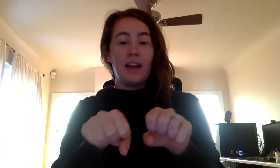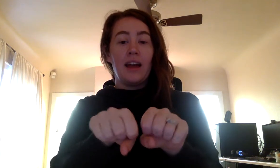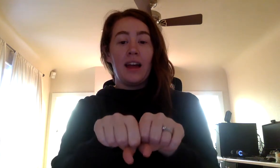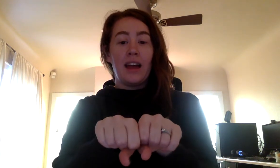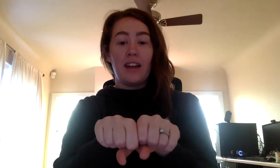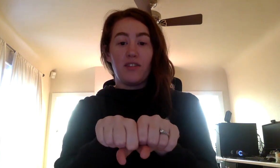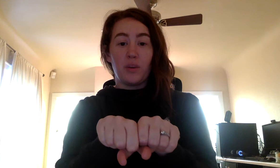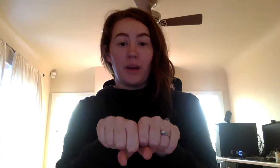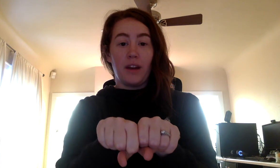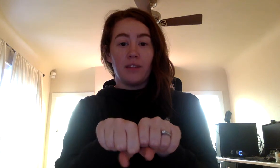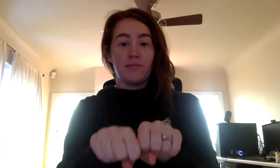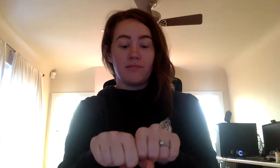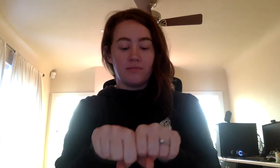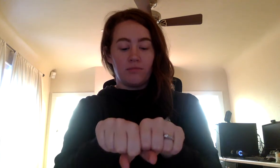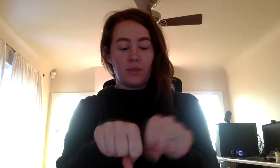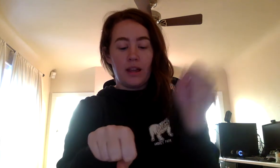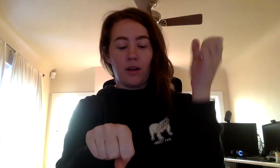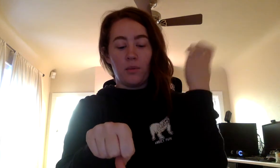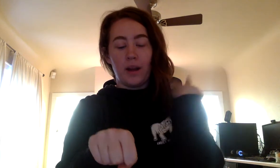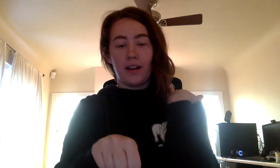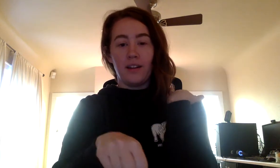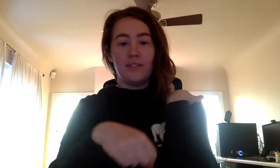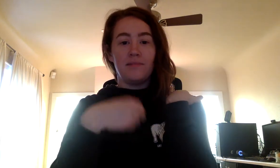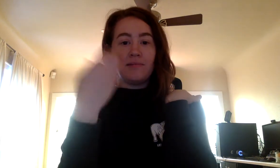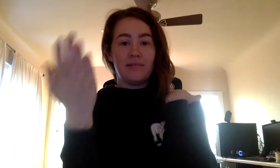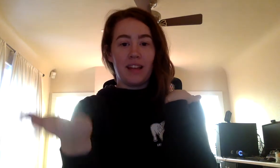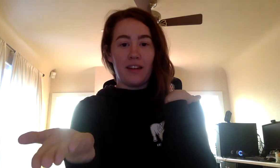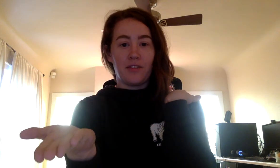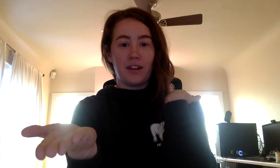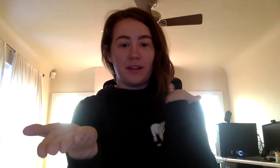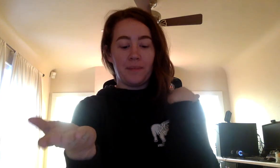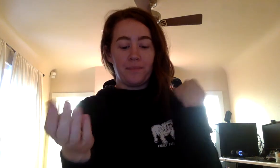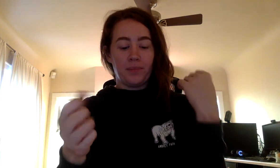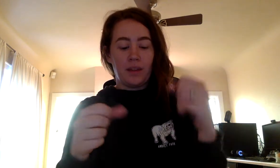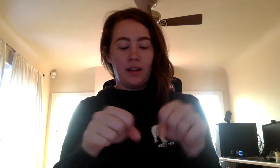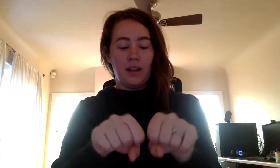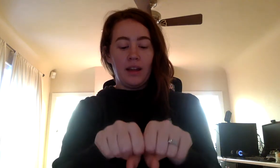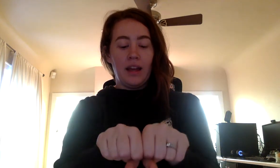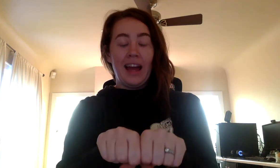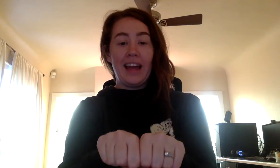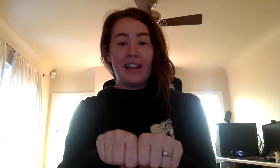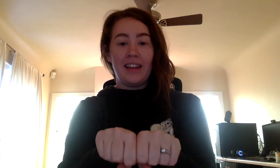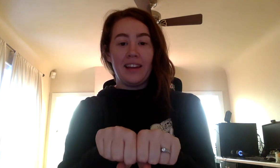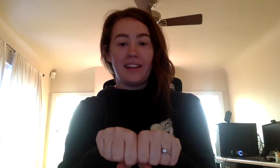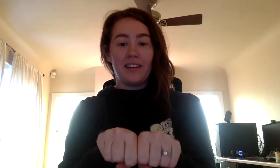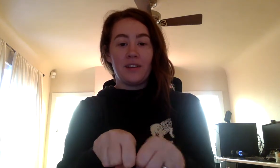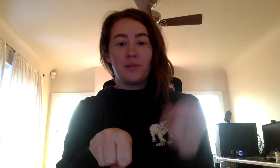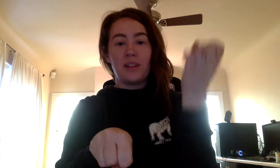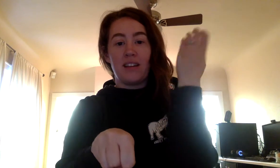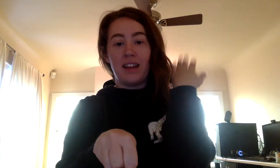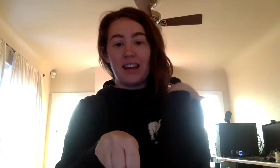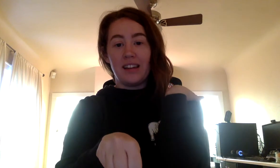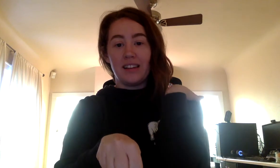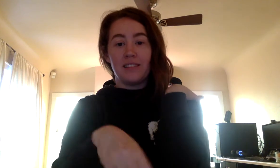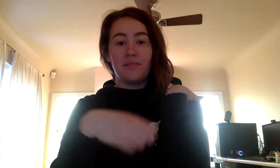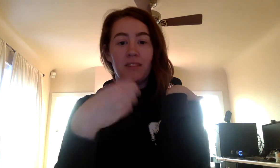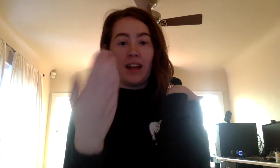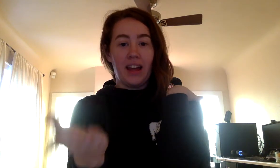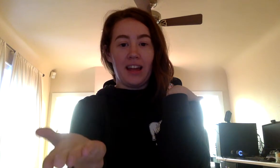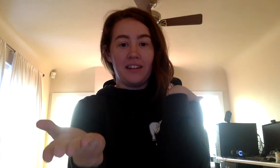Everywhere. Without wear. Every. Headache. Without ache. Head.